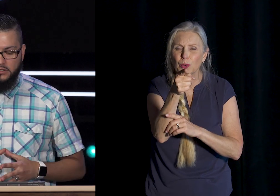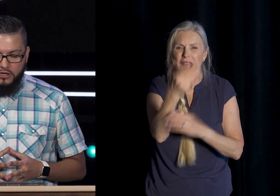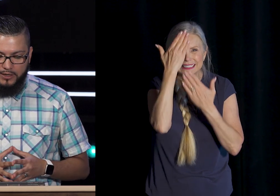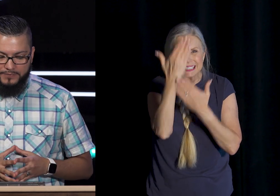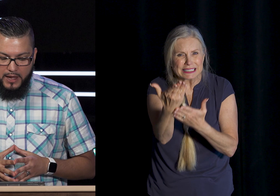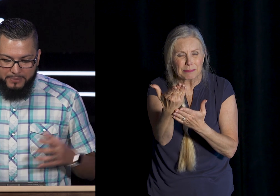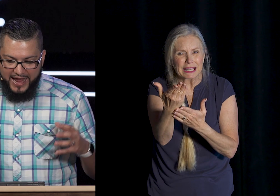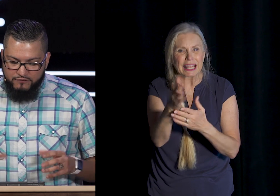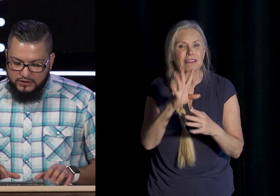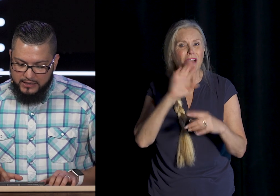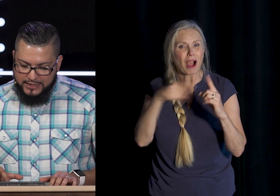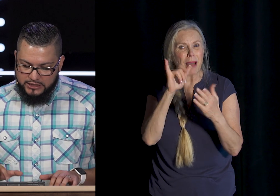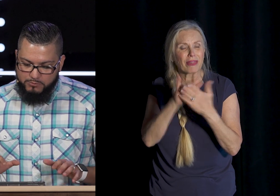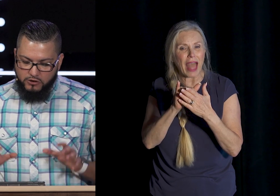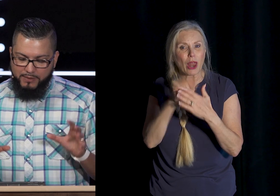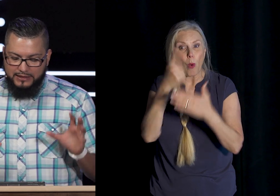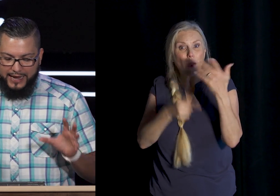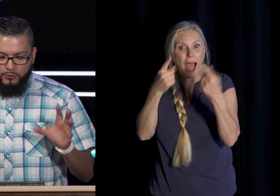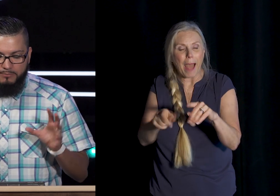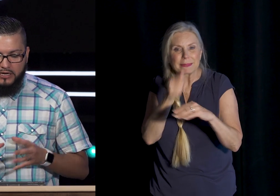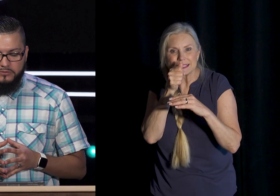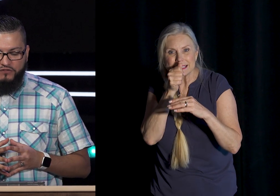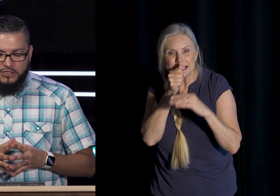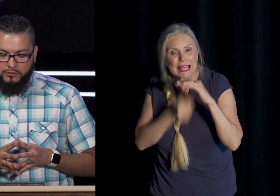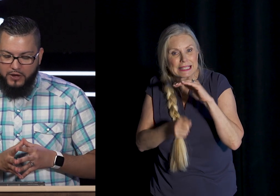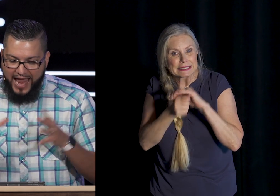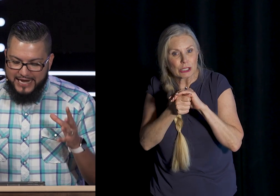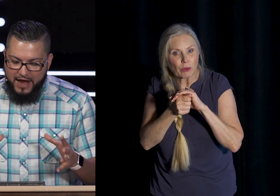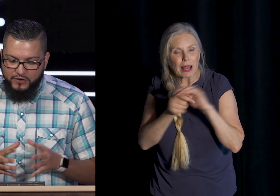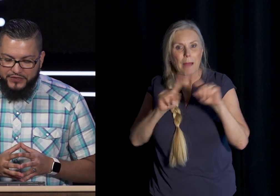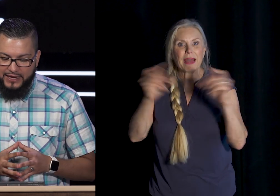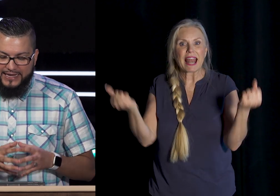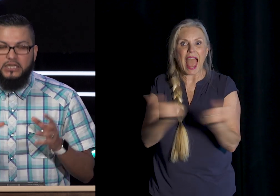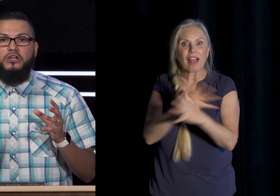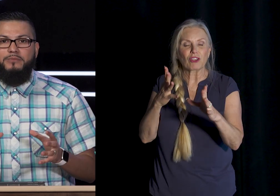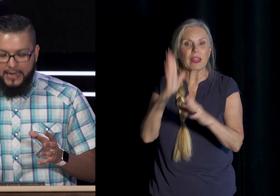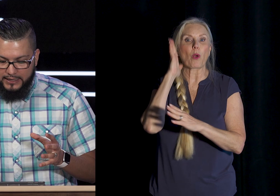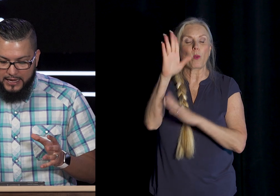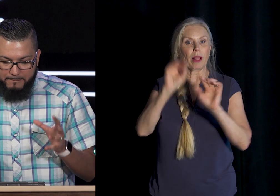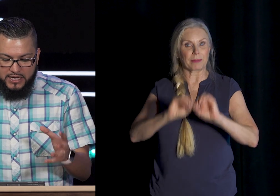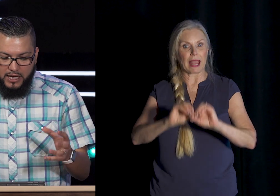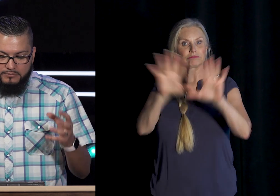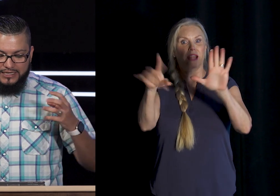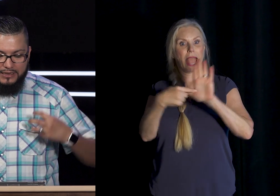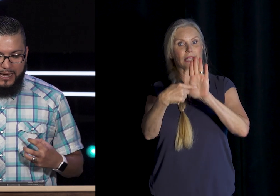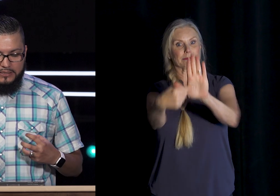Secret But everything Is exposed By light When it Becomes Visible And everything Is illuminated Becomes A light